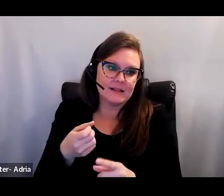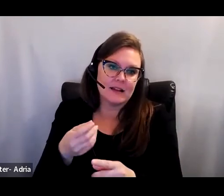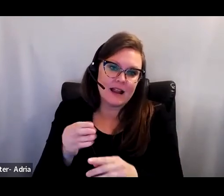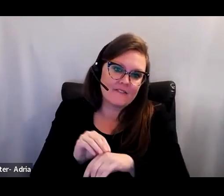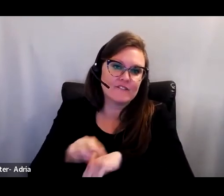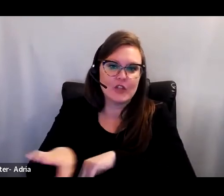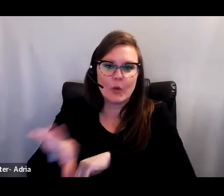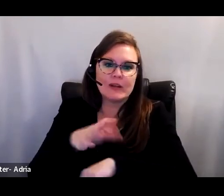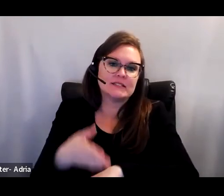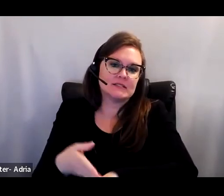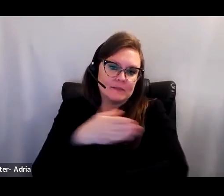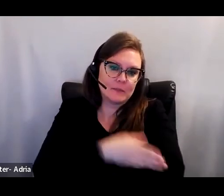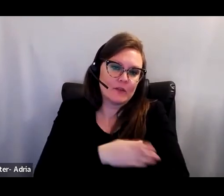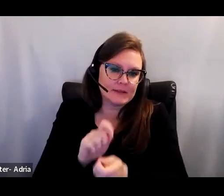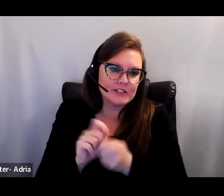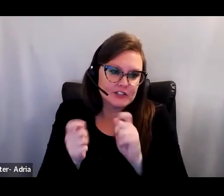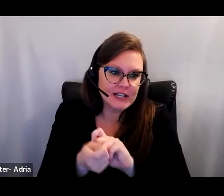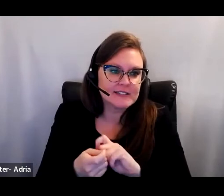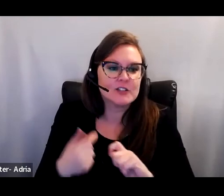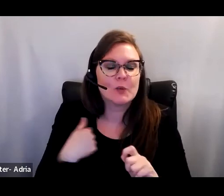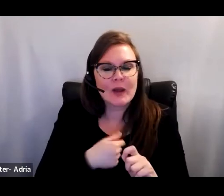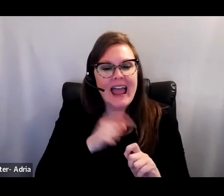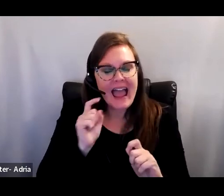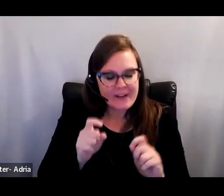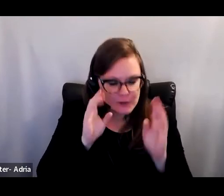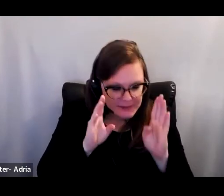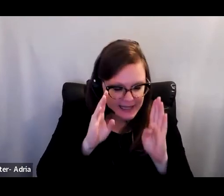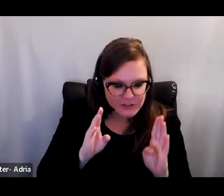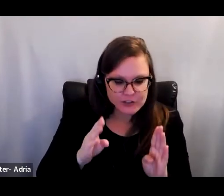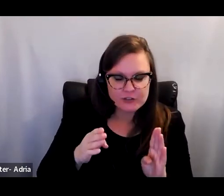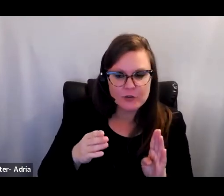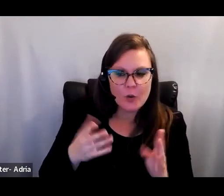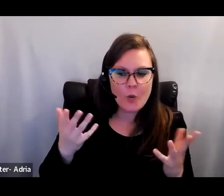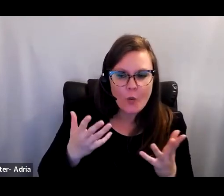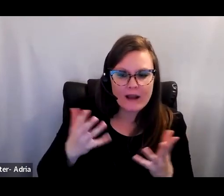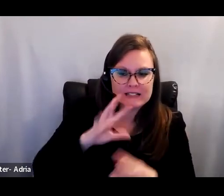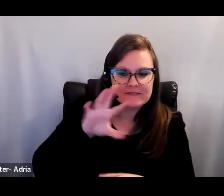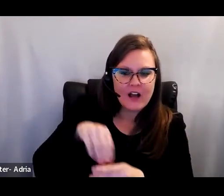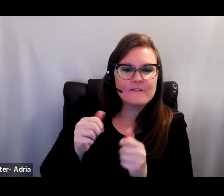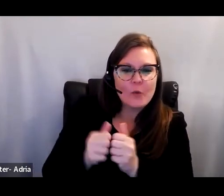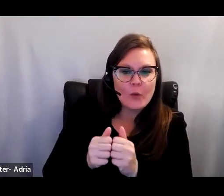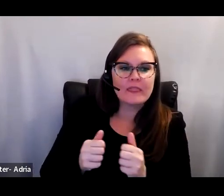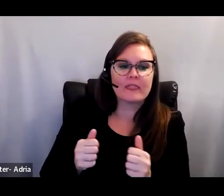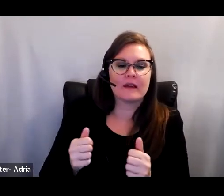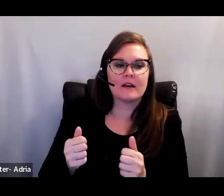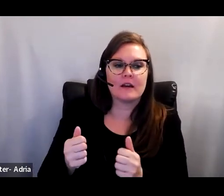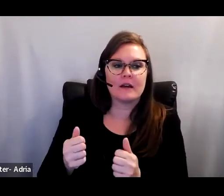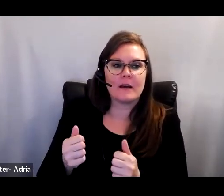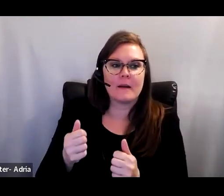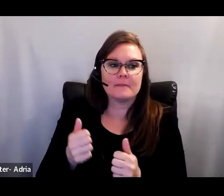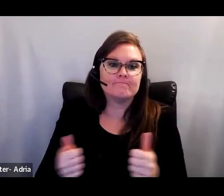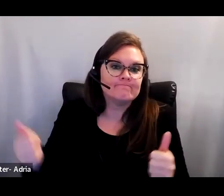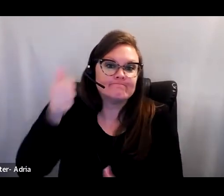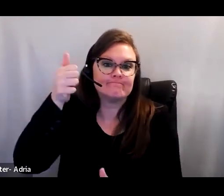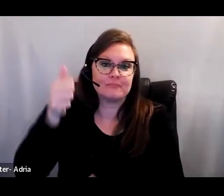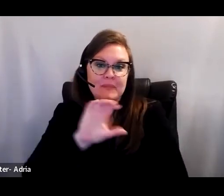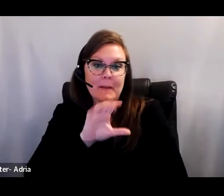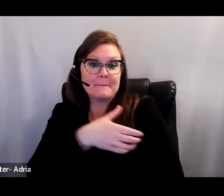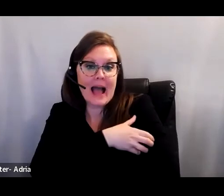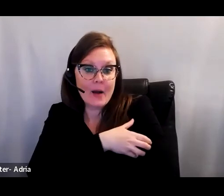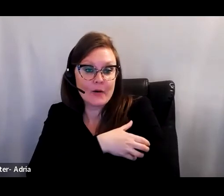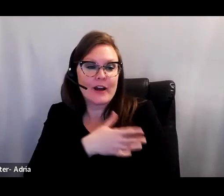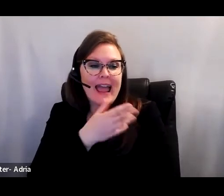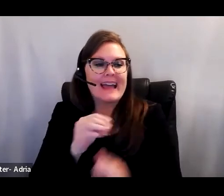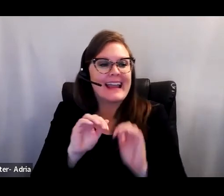inequality must involve close attention to power and political dimensions. Attending to context and how educators co